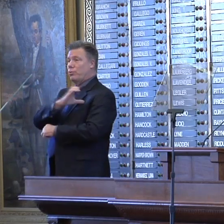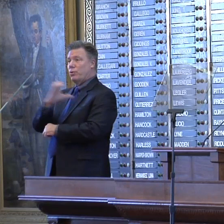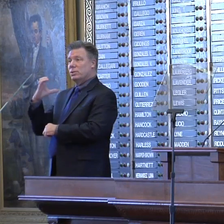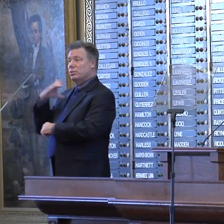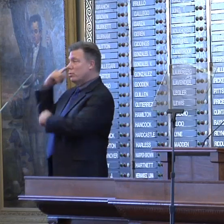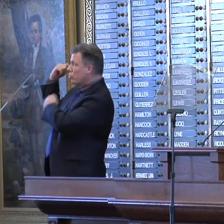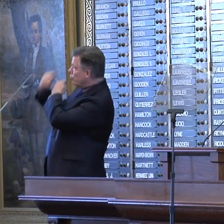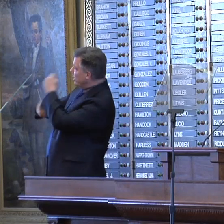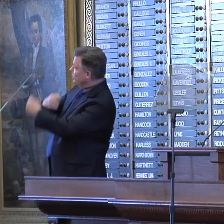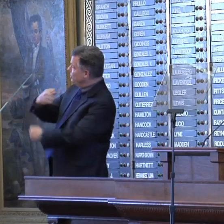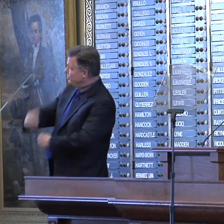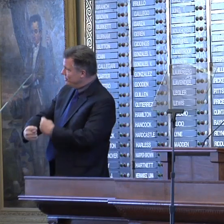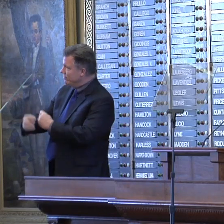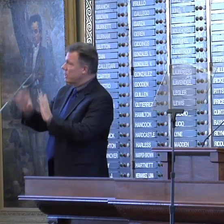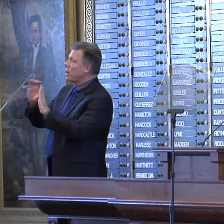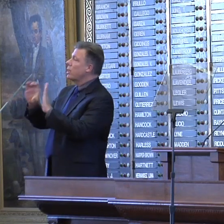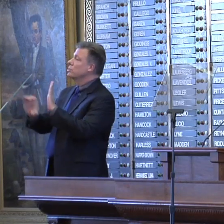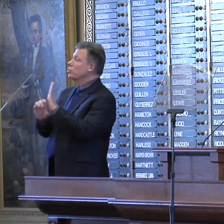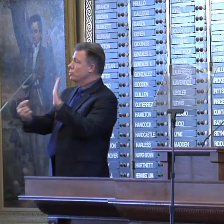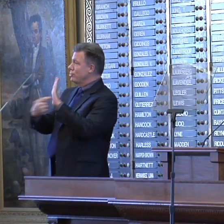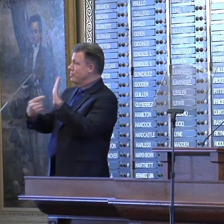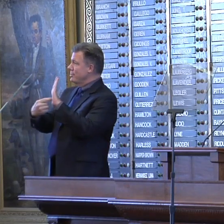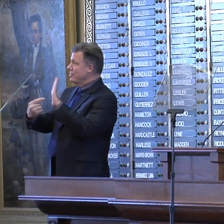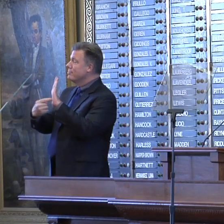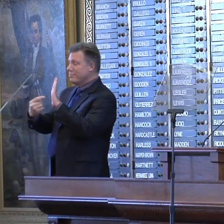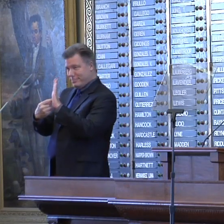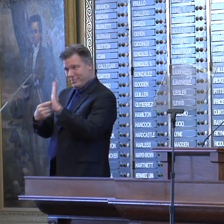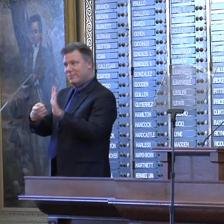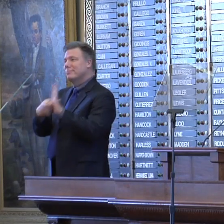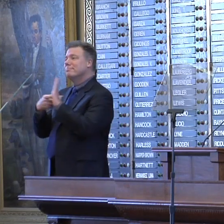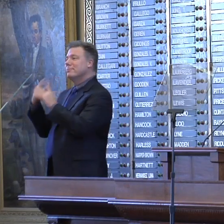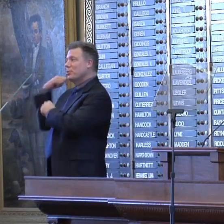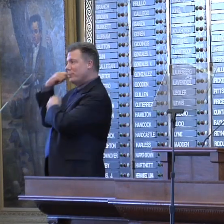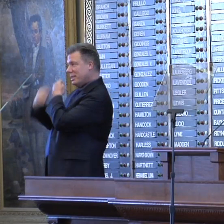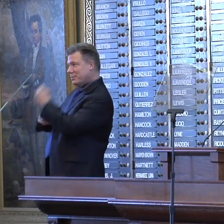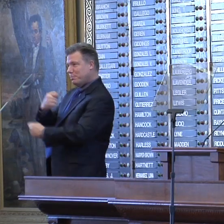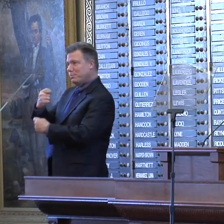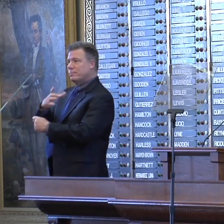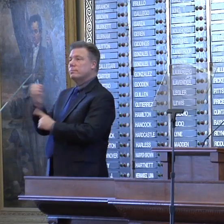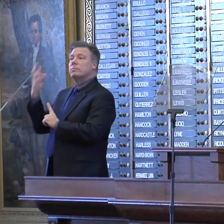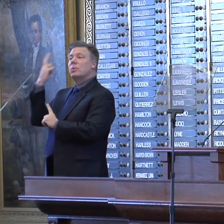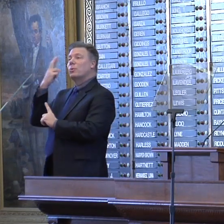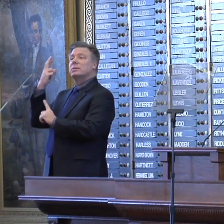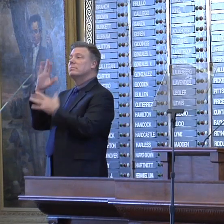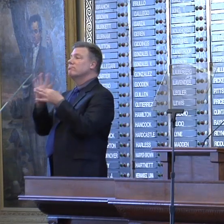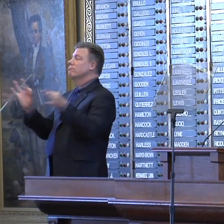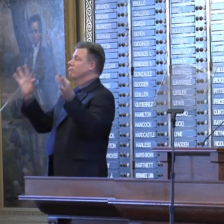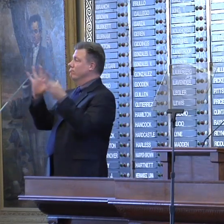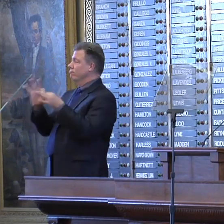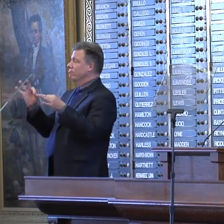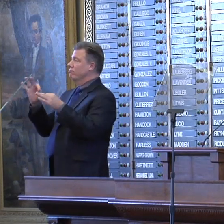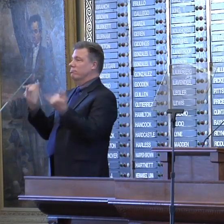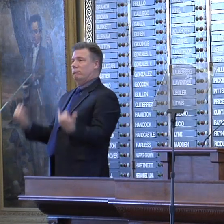excuse me, our constitutional tradition, and to speak to you today on the state of